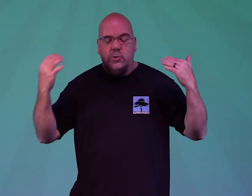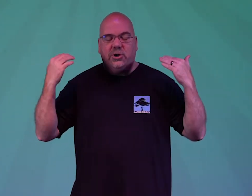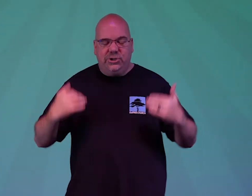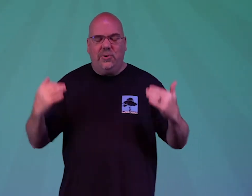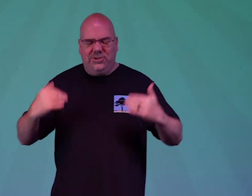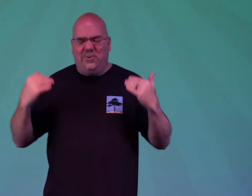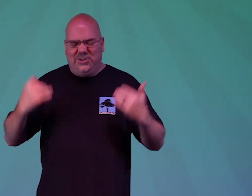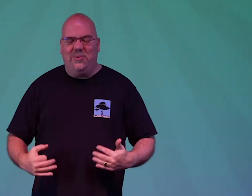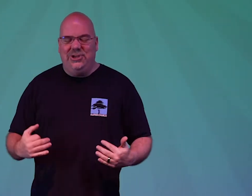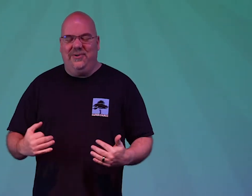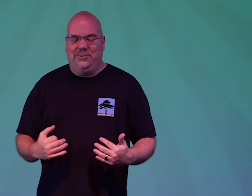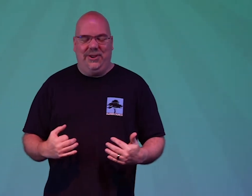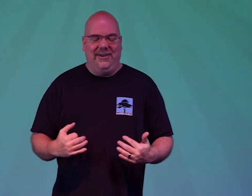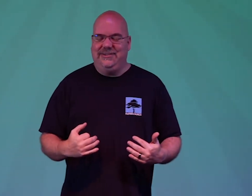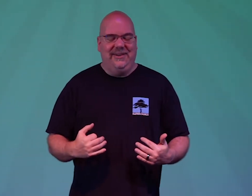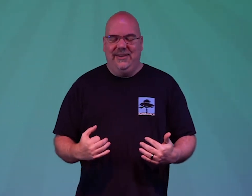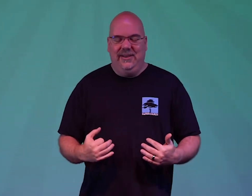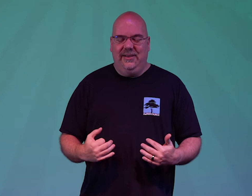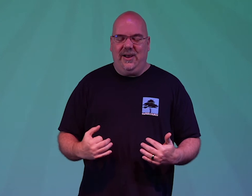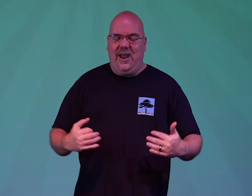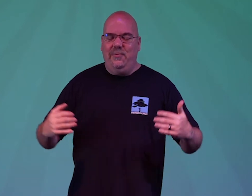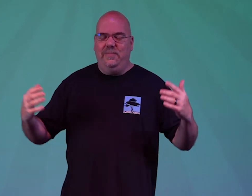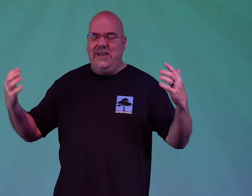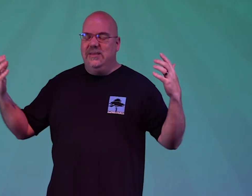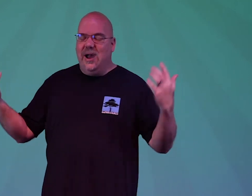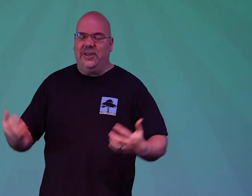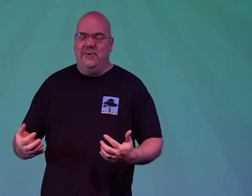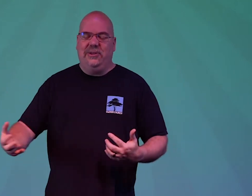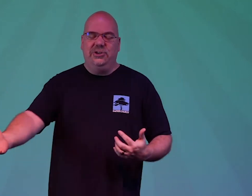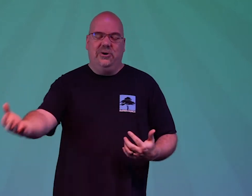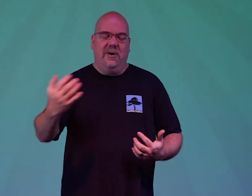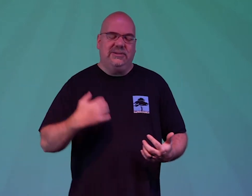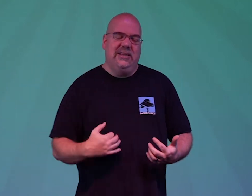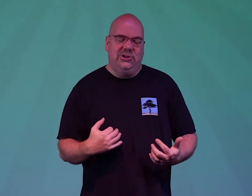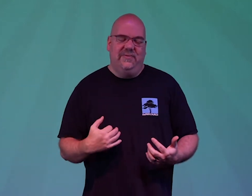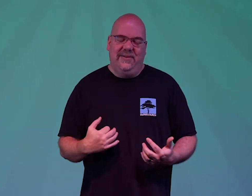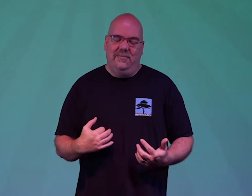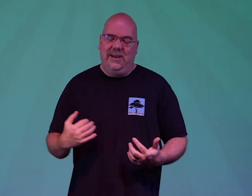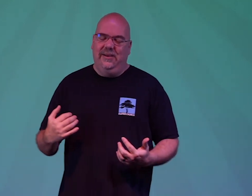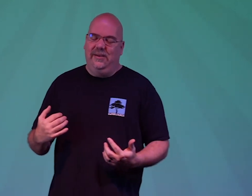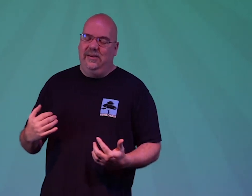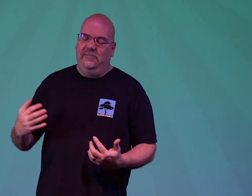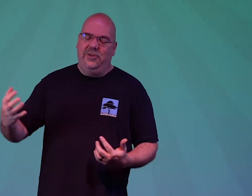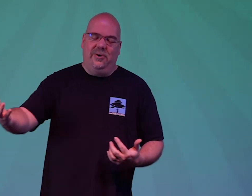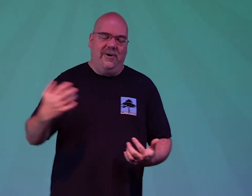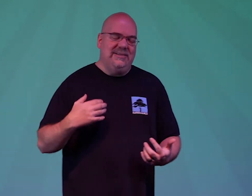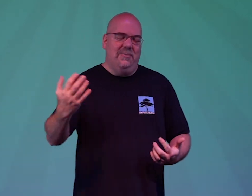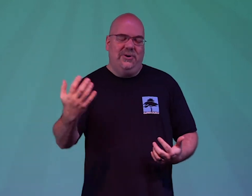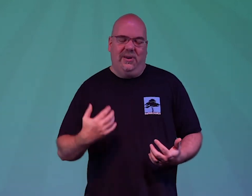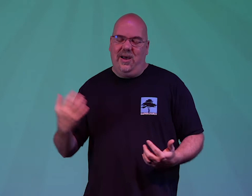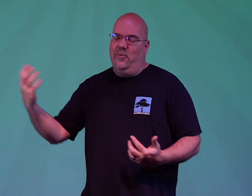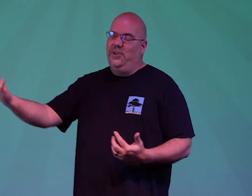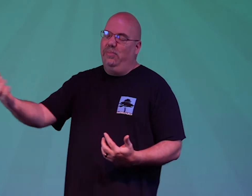so much that you are so so so generous with us god i would be nothing without the generosity that you've given me with your